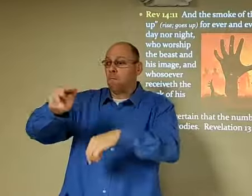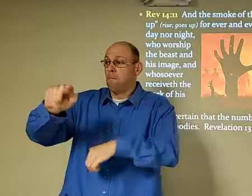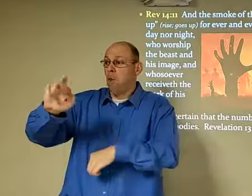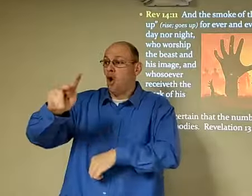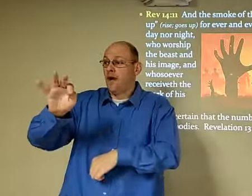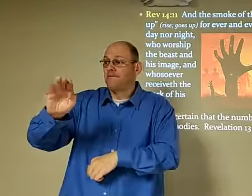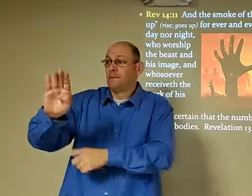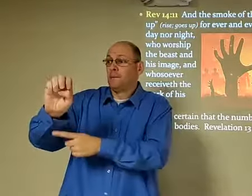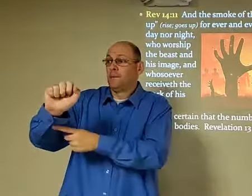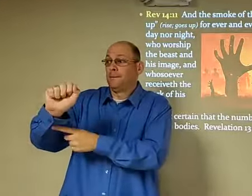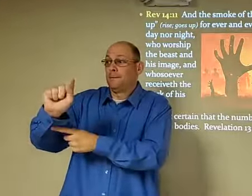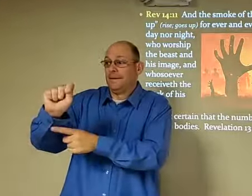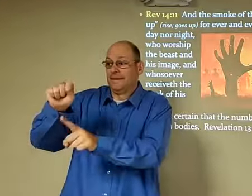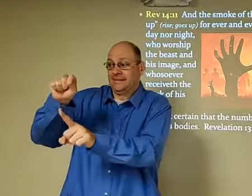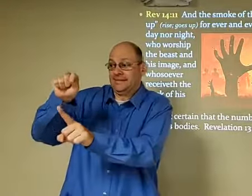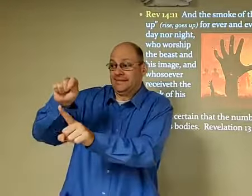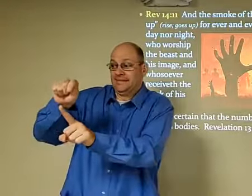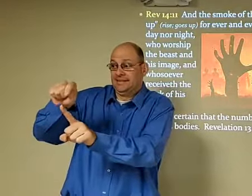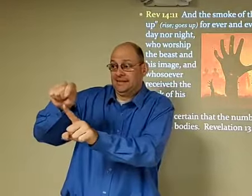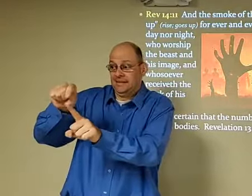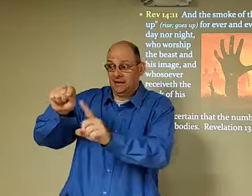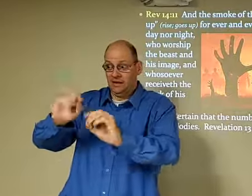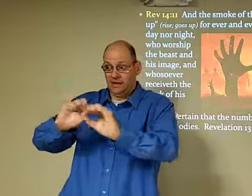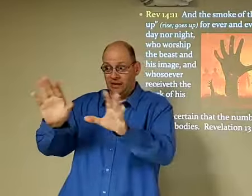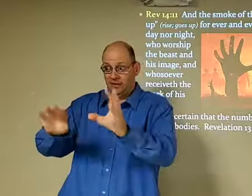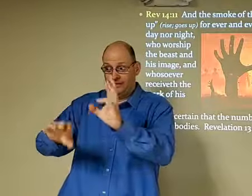how it's going to be used so the mark of the beast